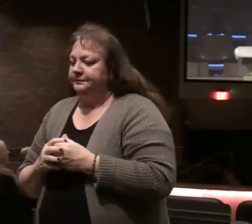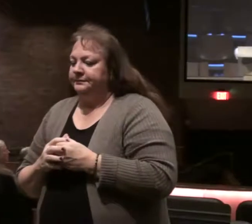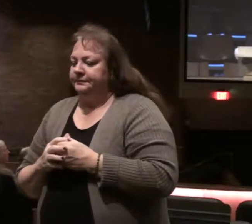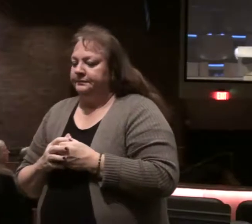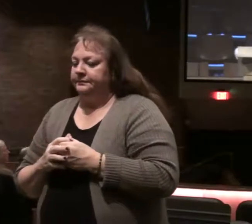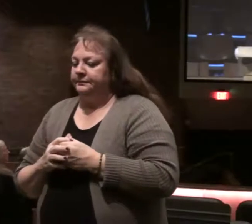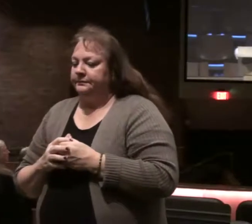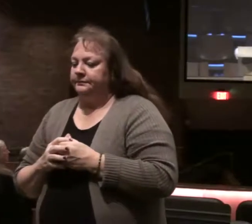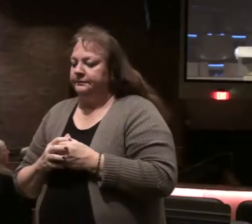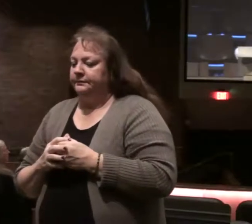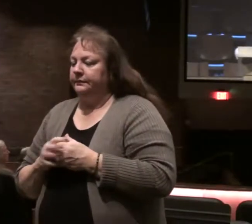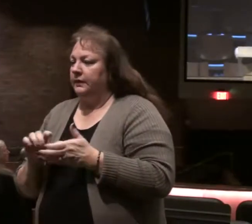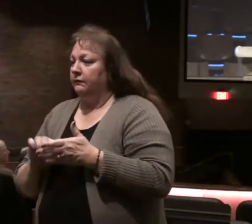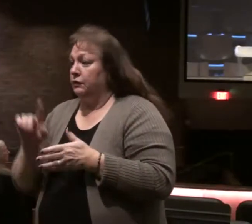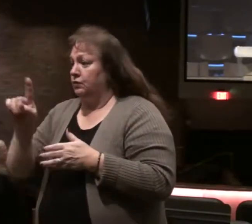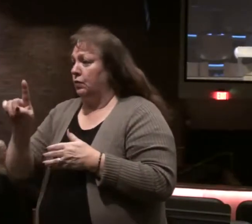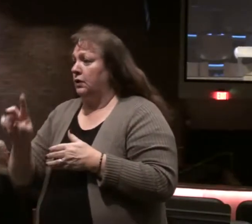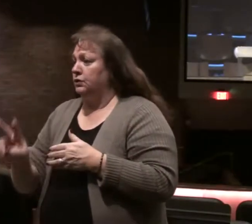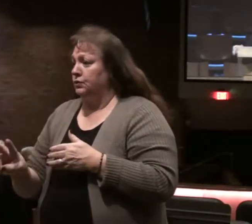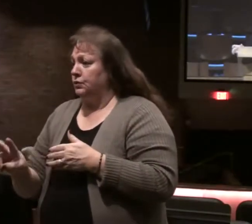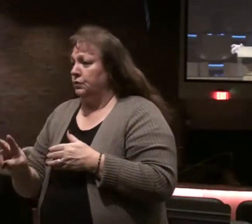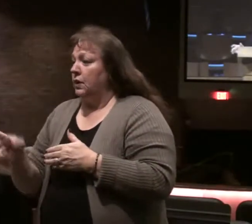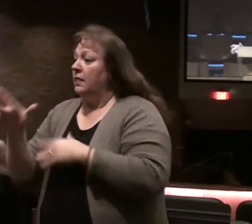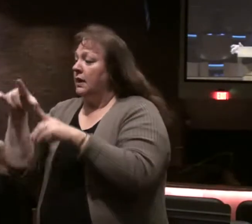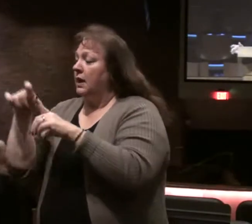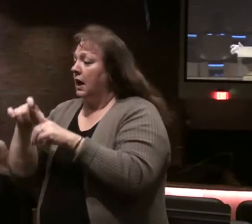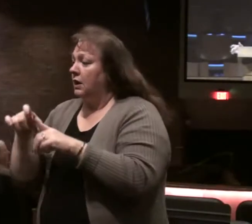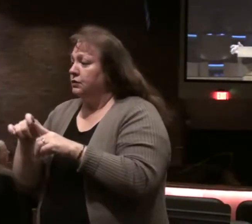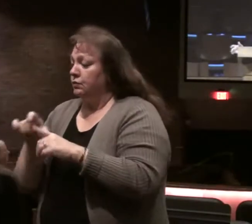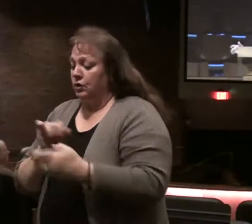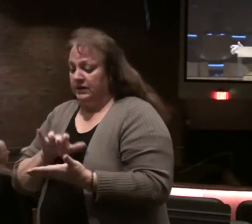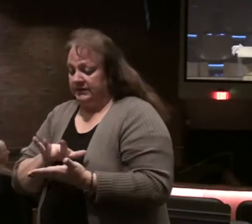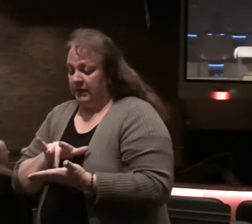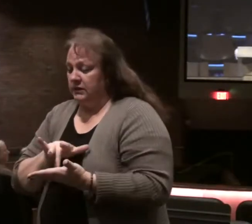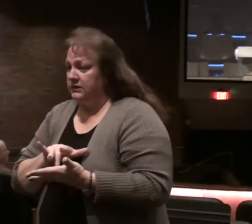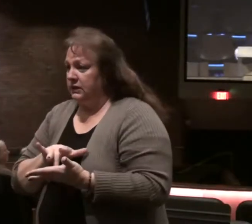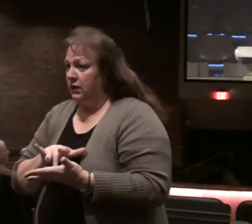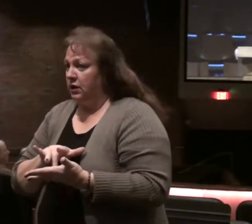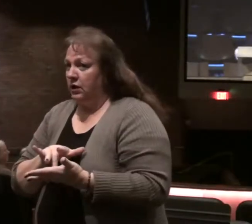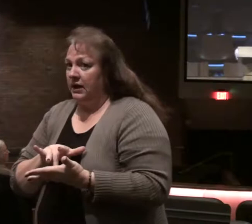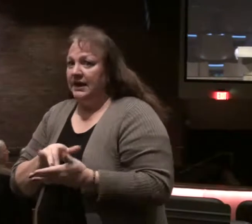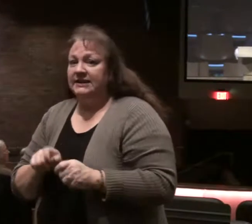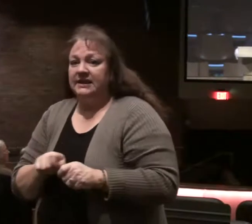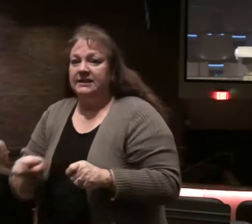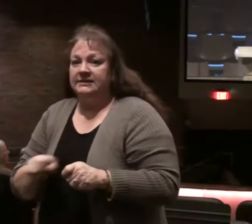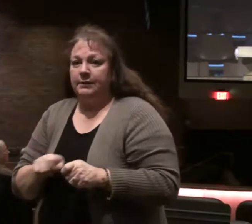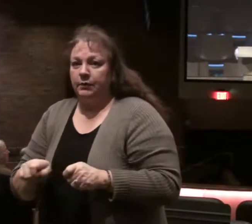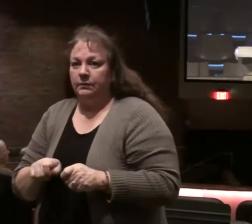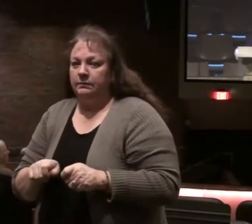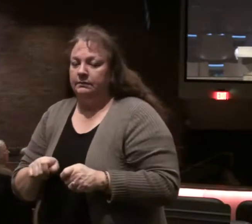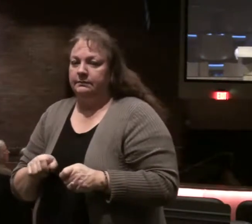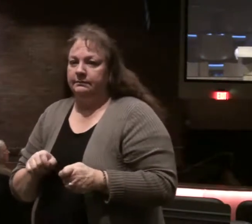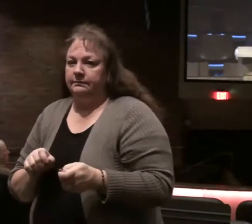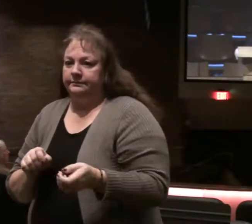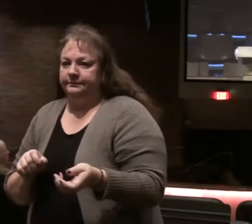What verse point two is saying is that the word of God is at the center of a truly happy person's life.